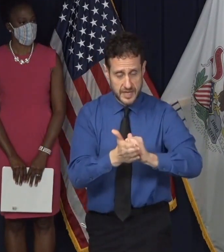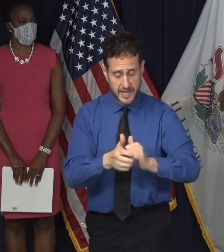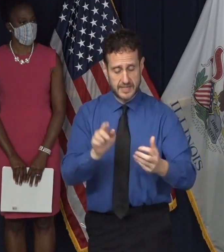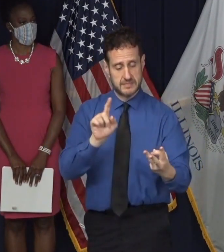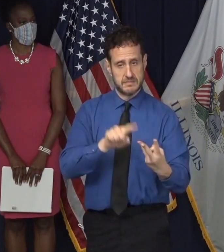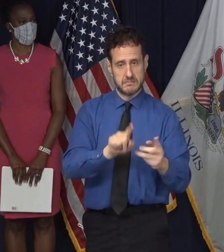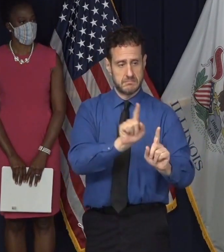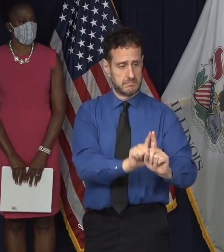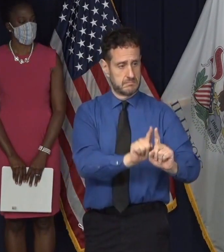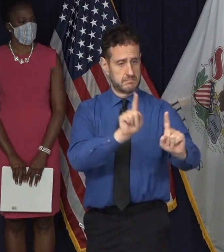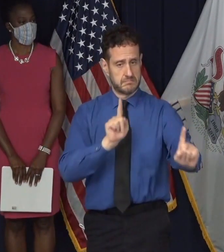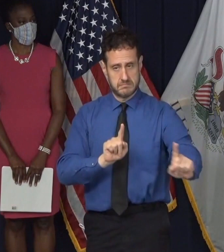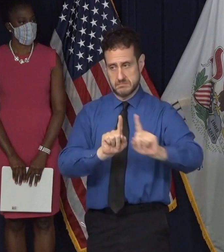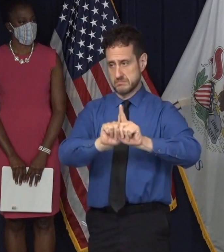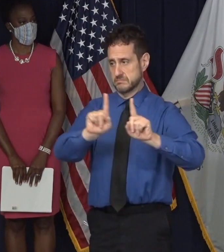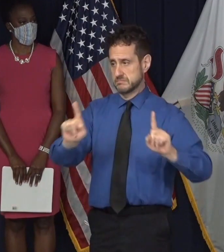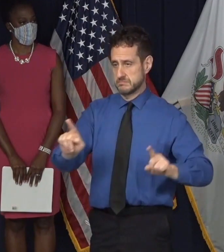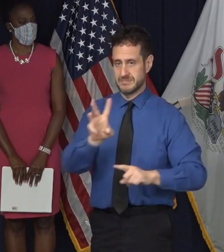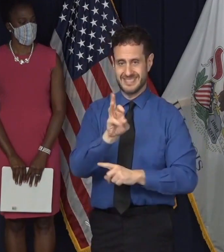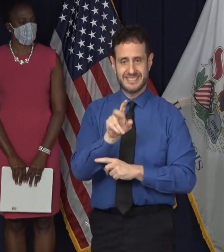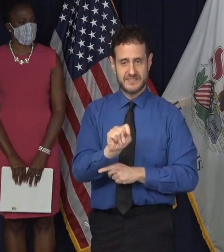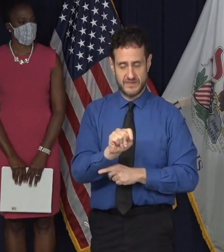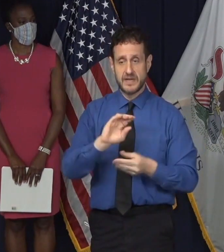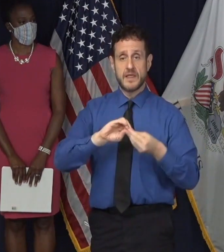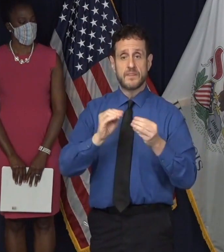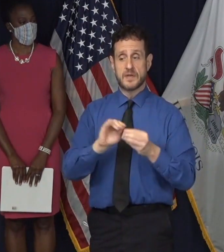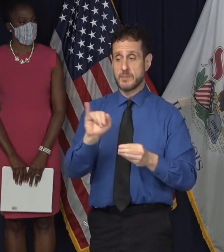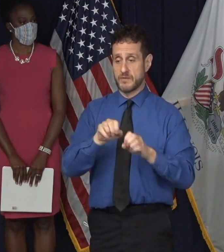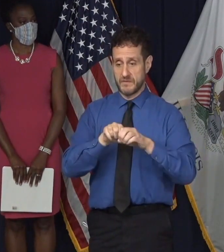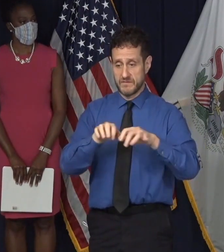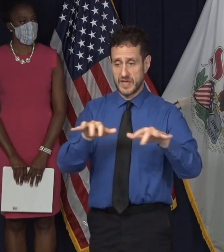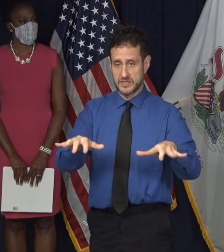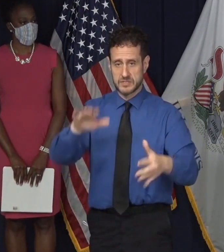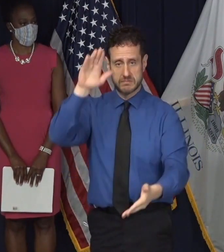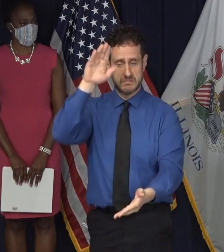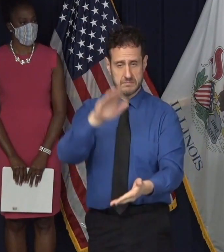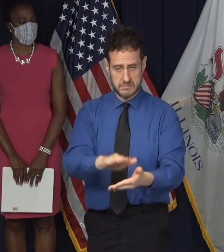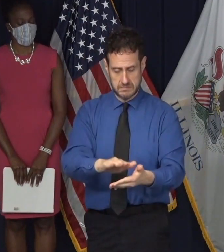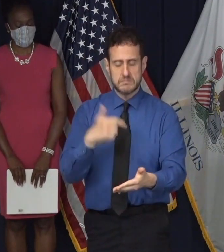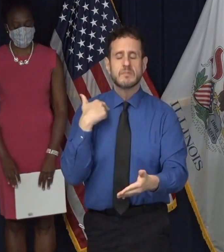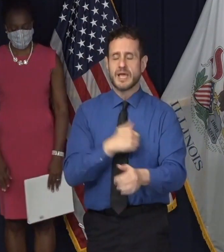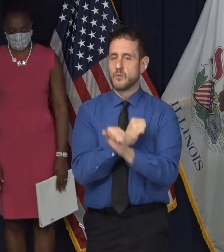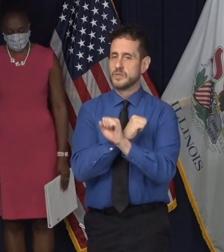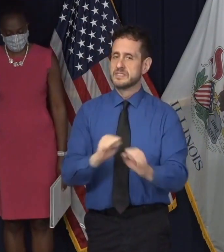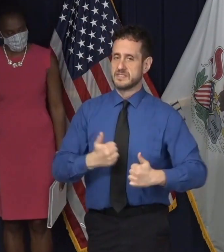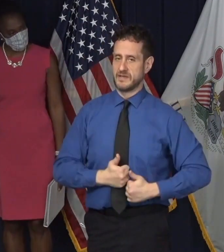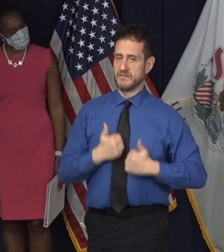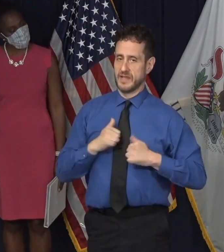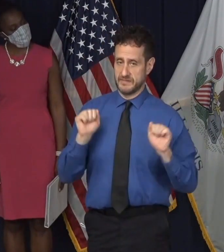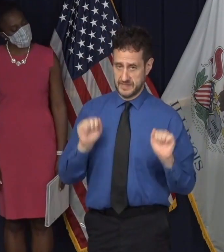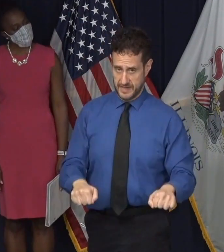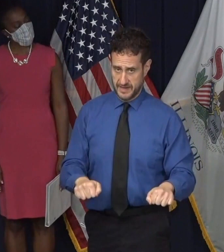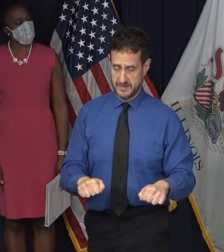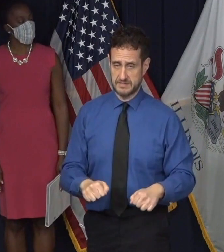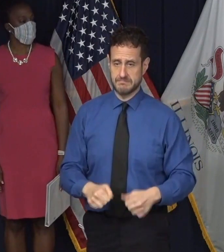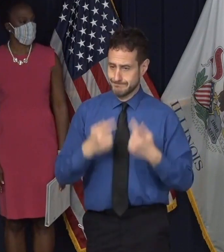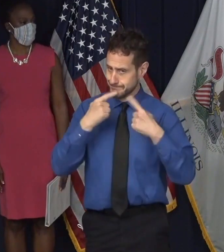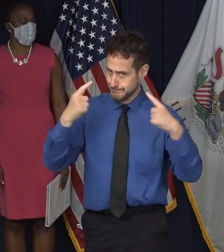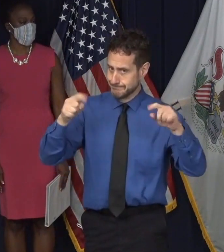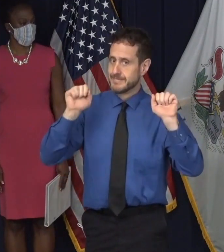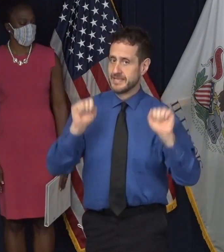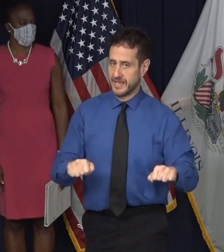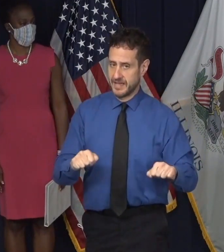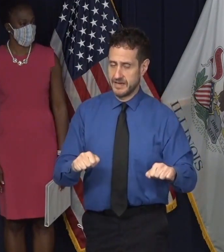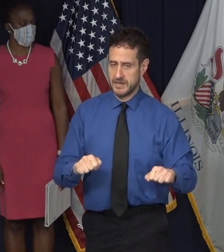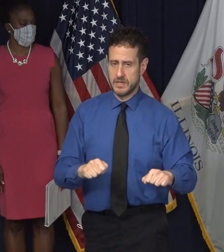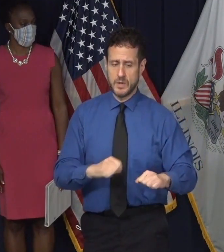social distancing, the number of COVID-19 infections do come down and we save lives. These prevention steps can